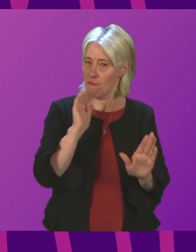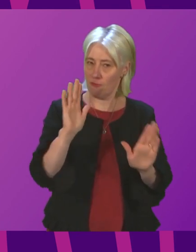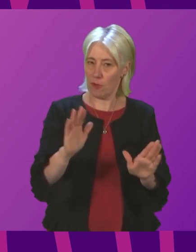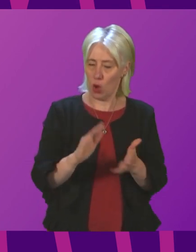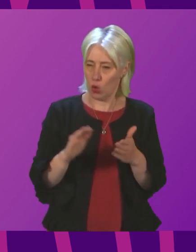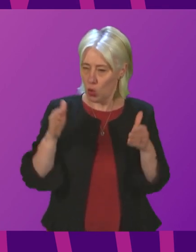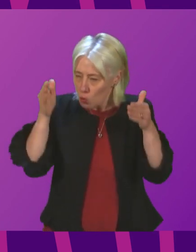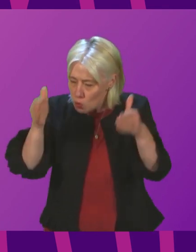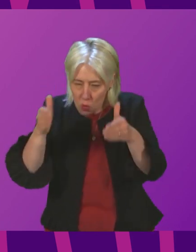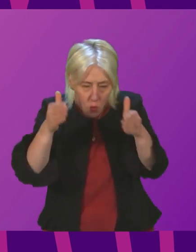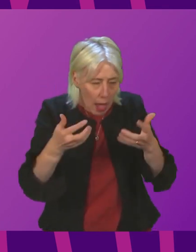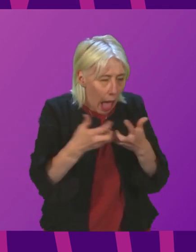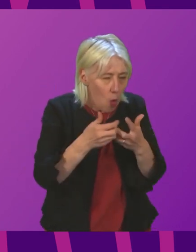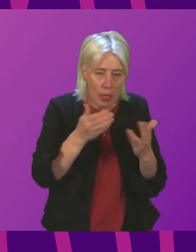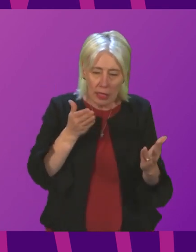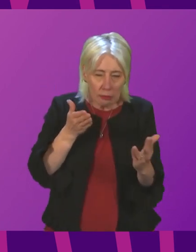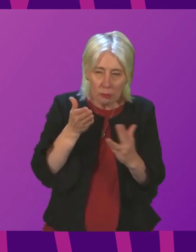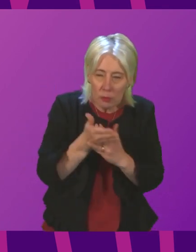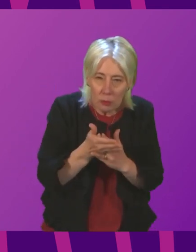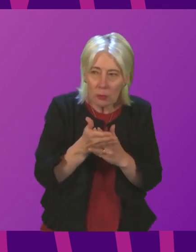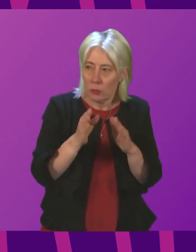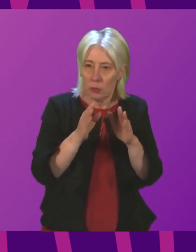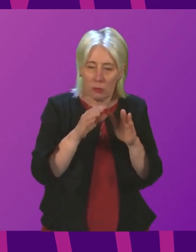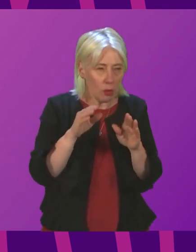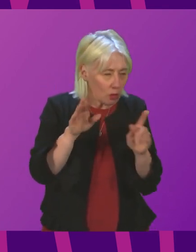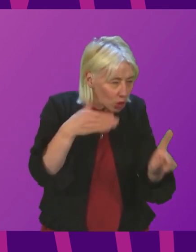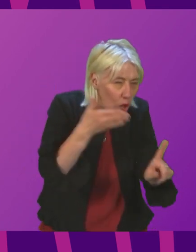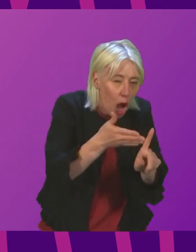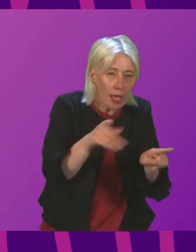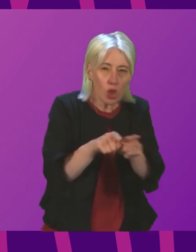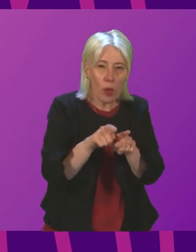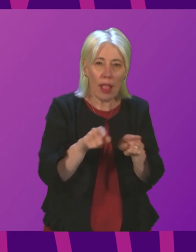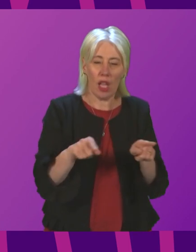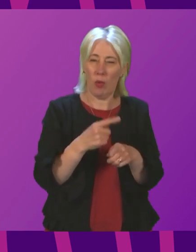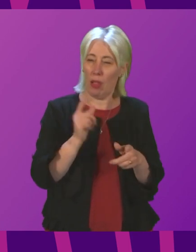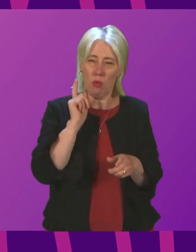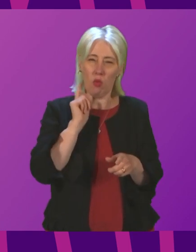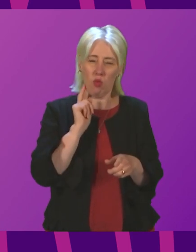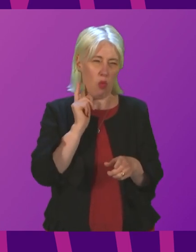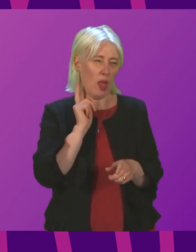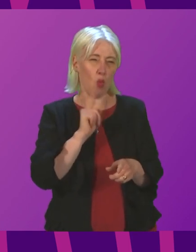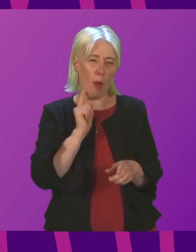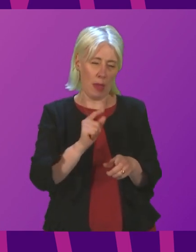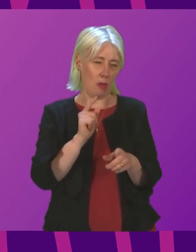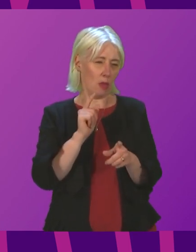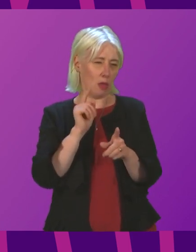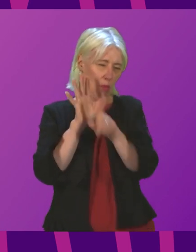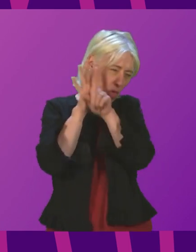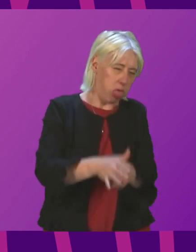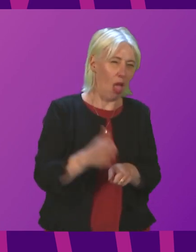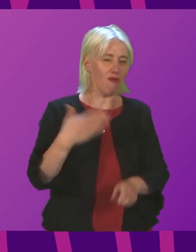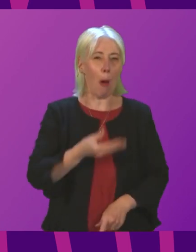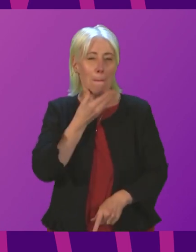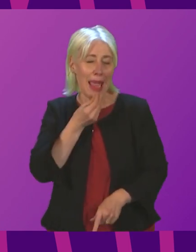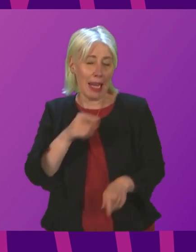targeted and universal interventions, and this is alongside our wider work to tackle misogynistic conduct and to ensure that men take responsibility